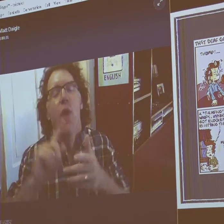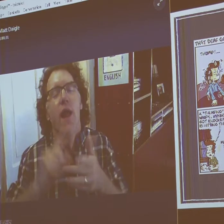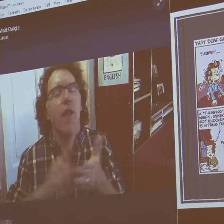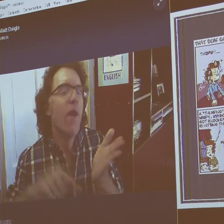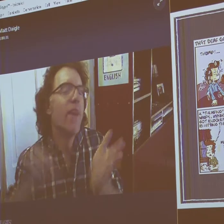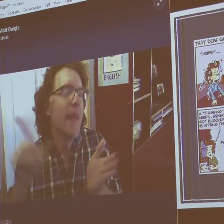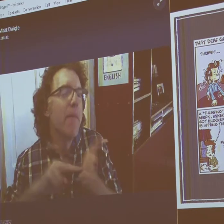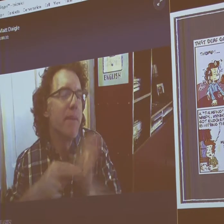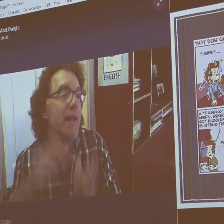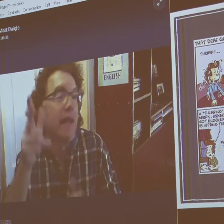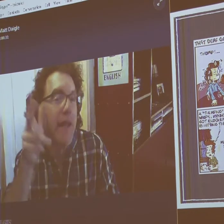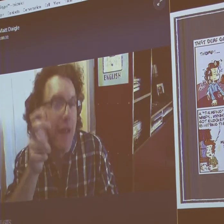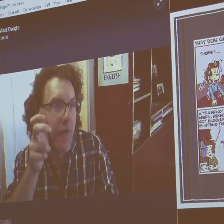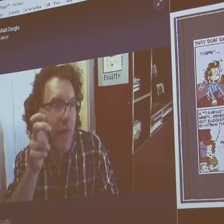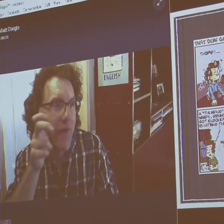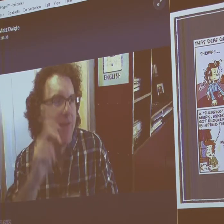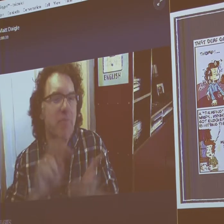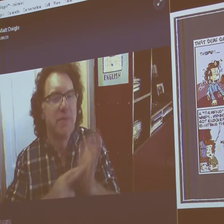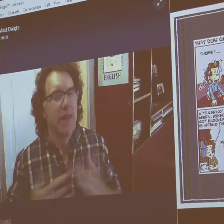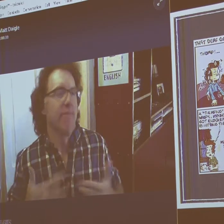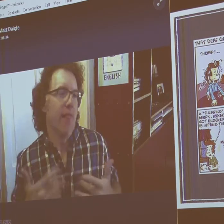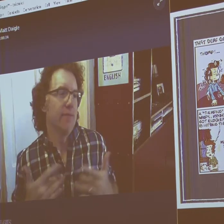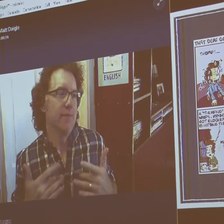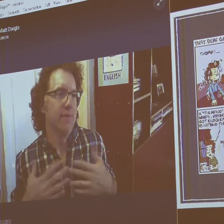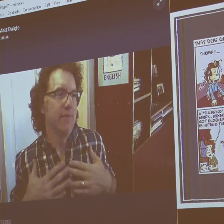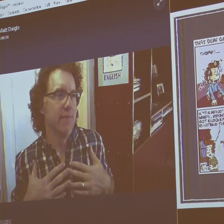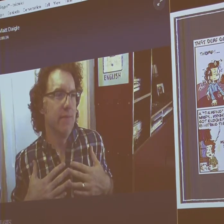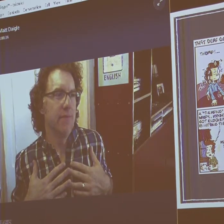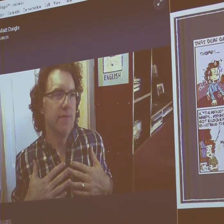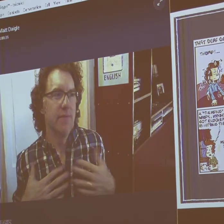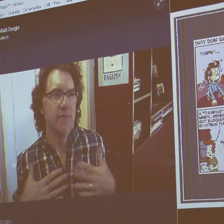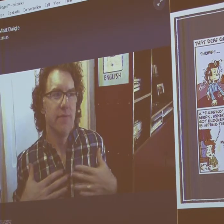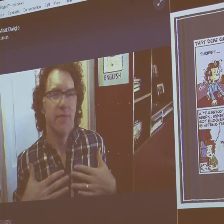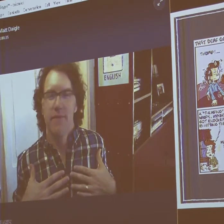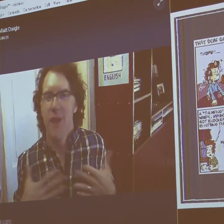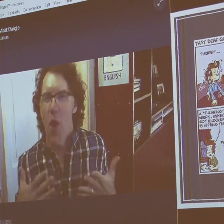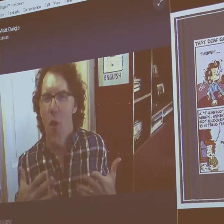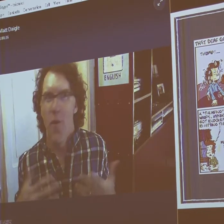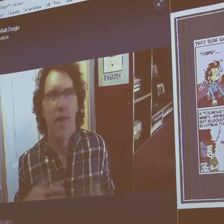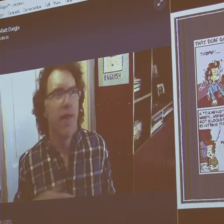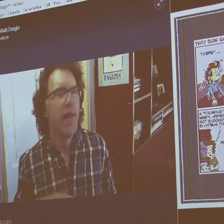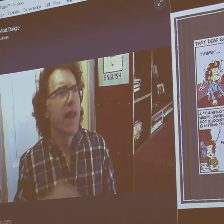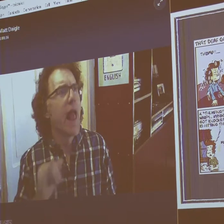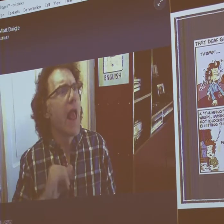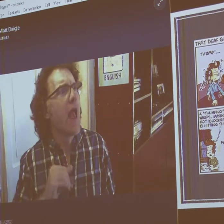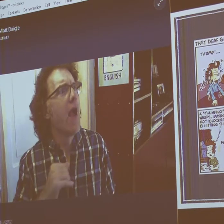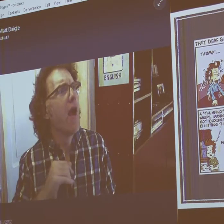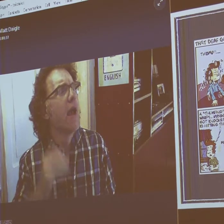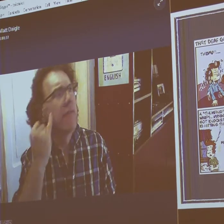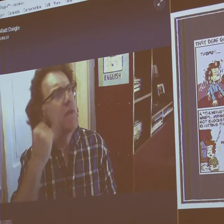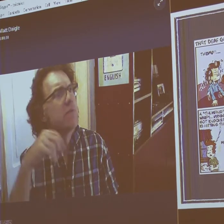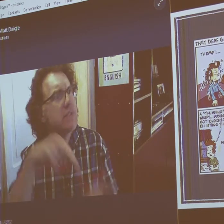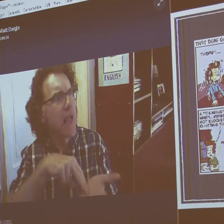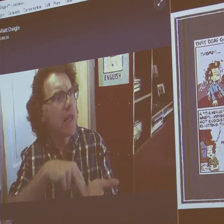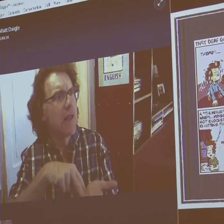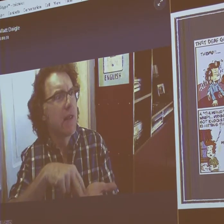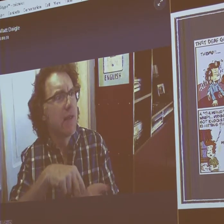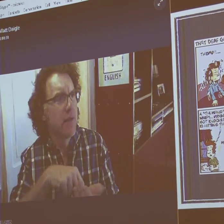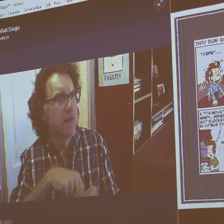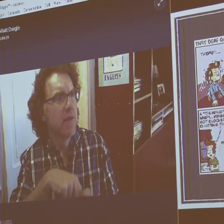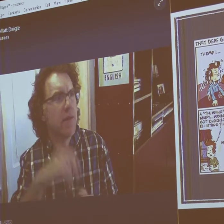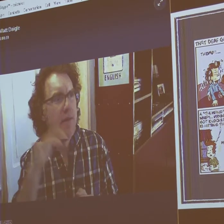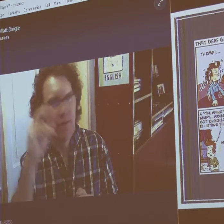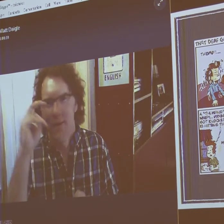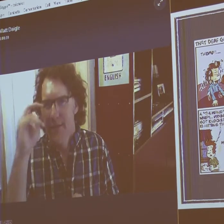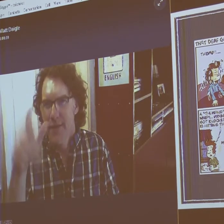I can, like, oftentimes deaf people say, I heard something. It actually means